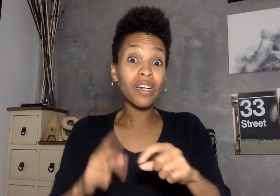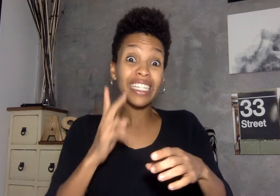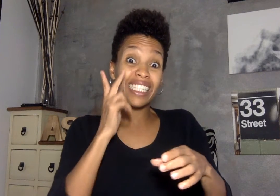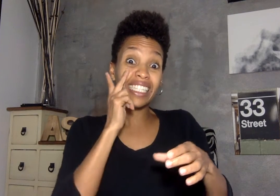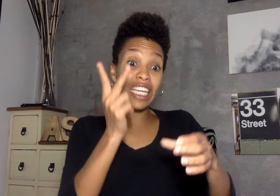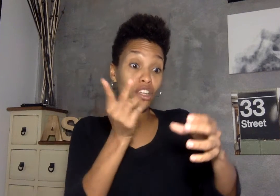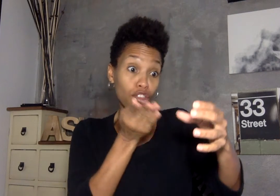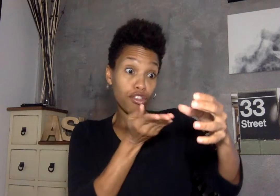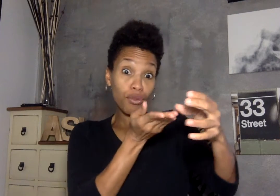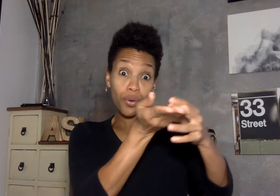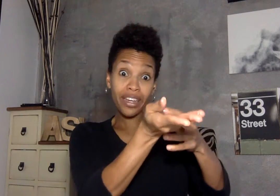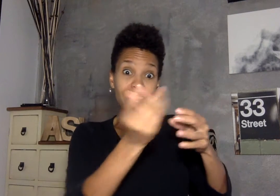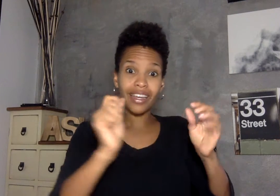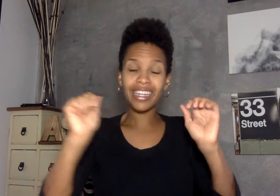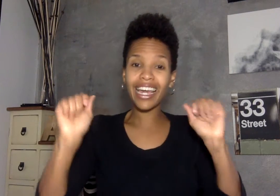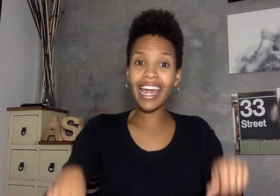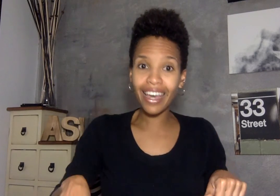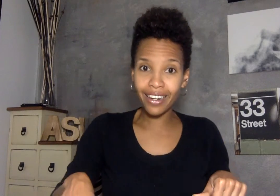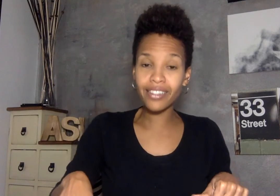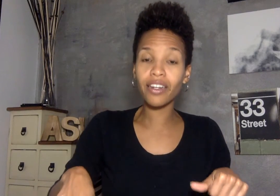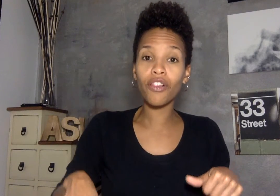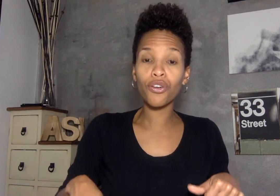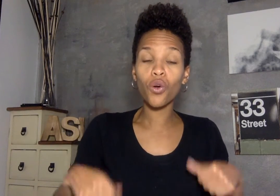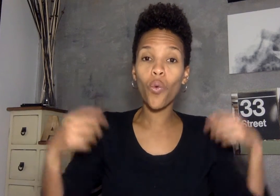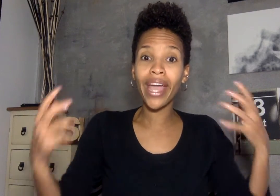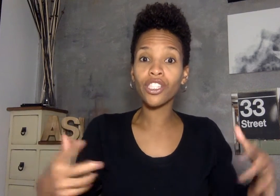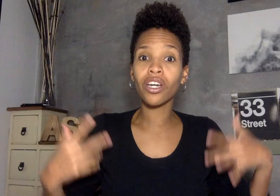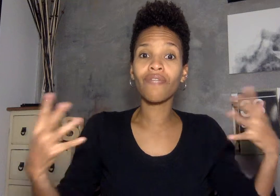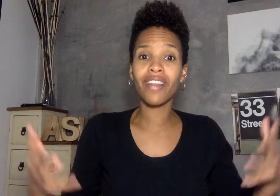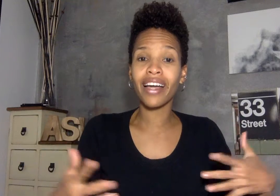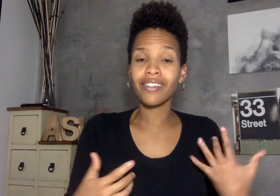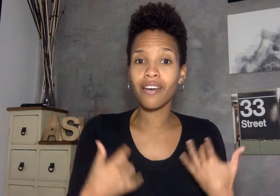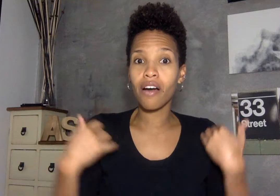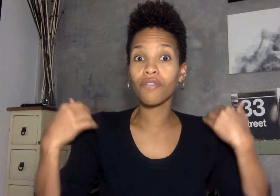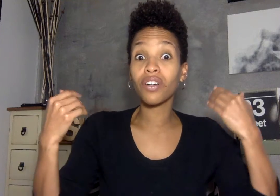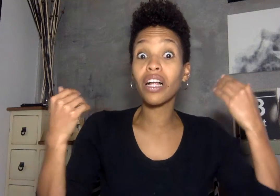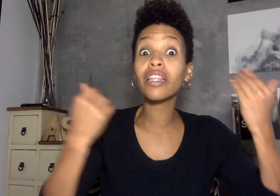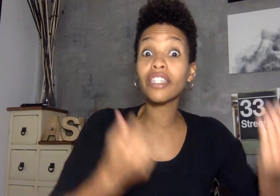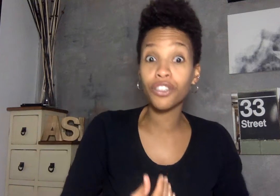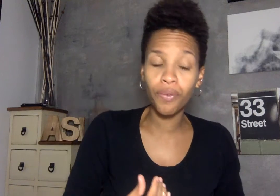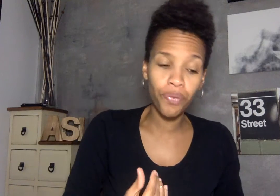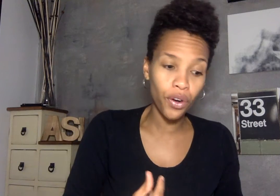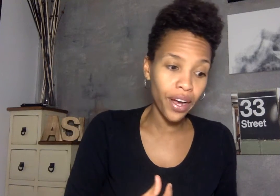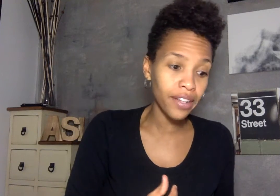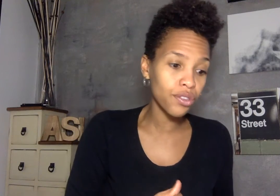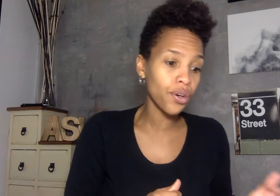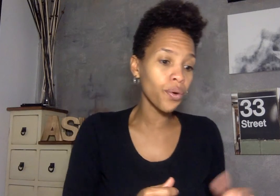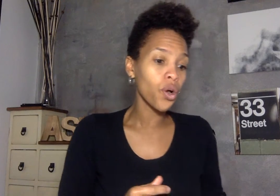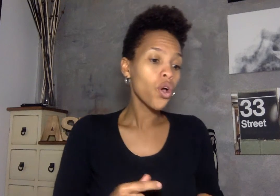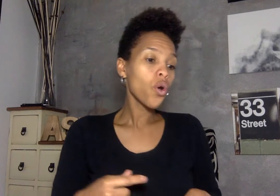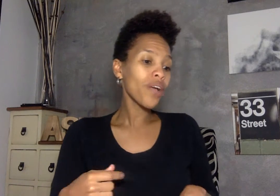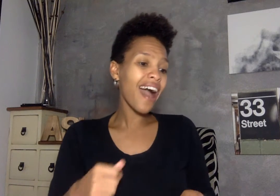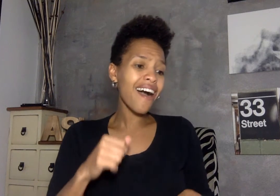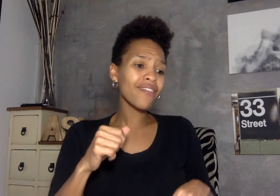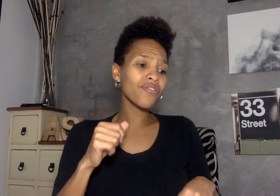see through it can is another way to convey the idea of clear all right so we have